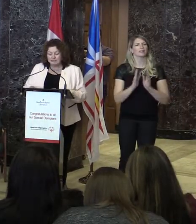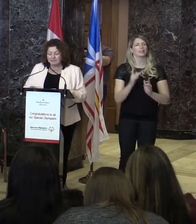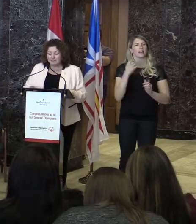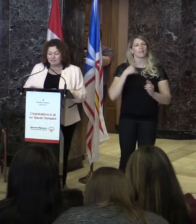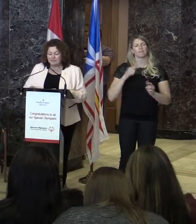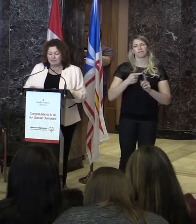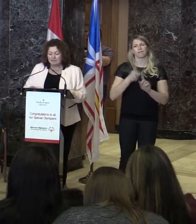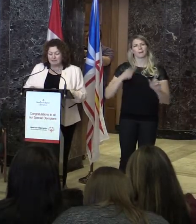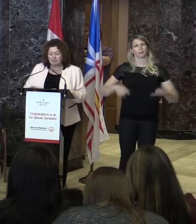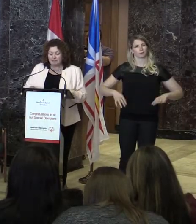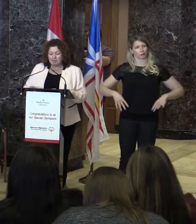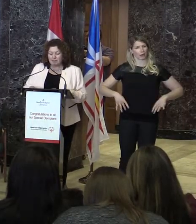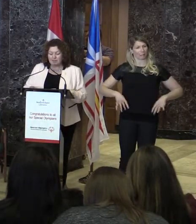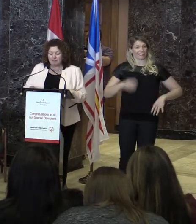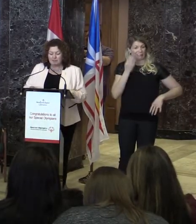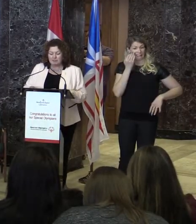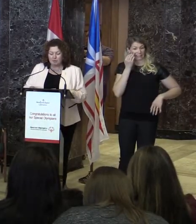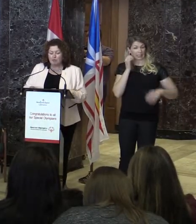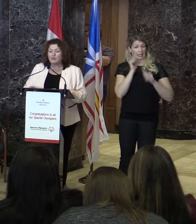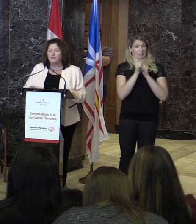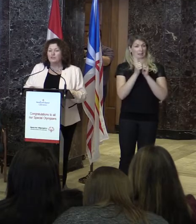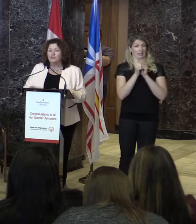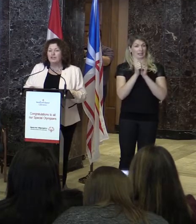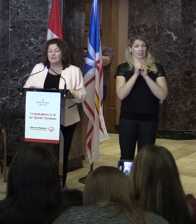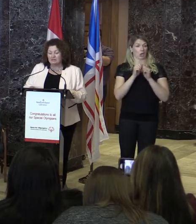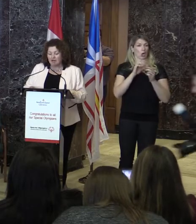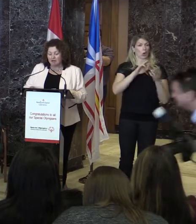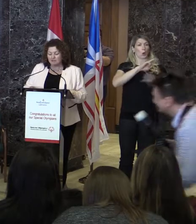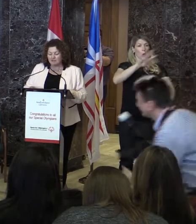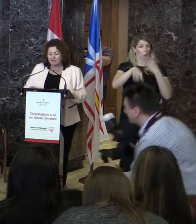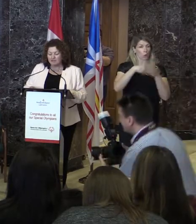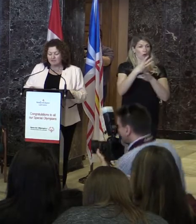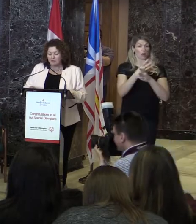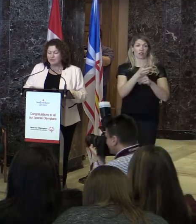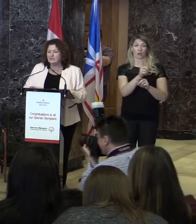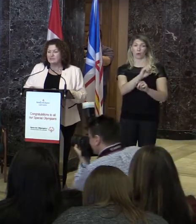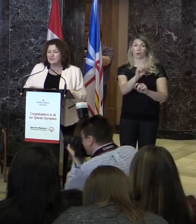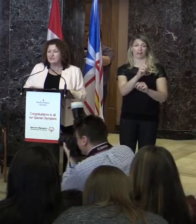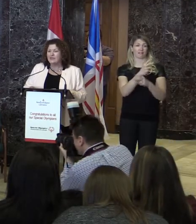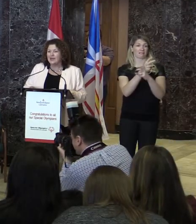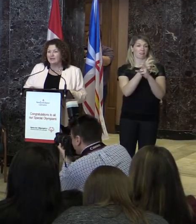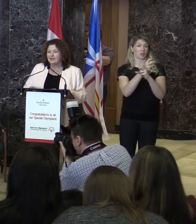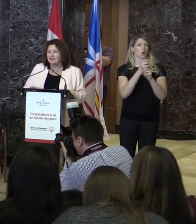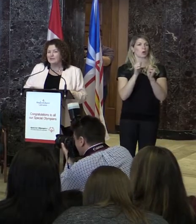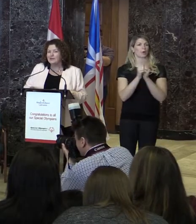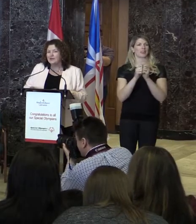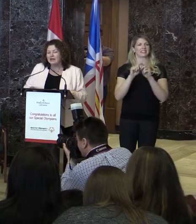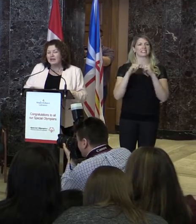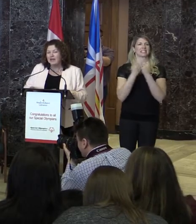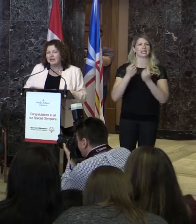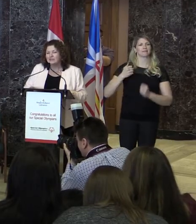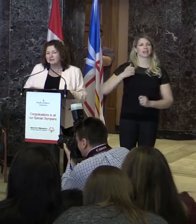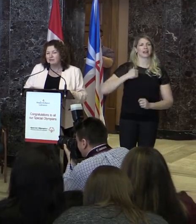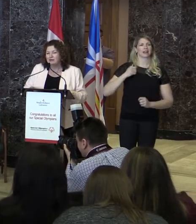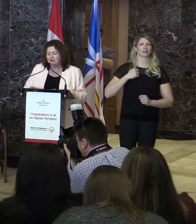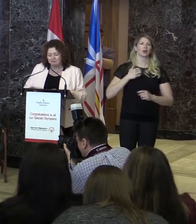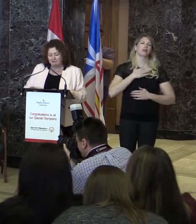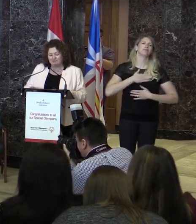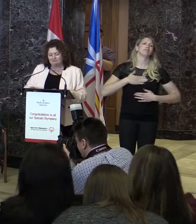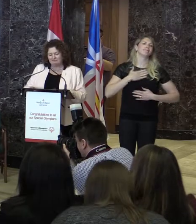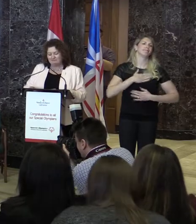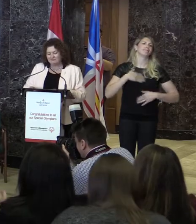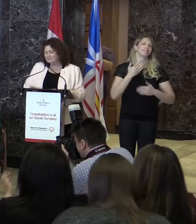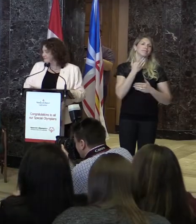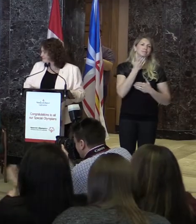recently competed at the Special Olympics World Winter Games in Austria with Team Canada. A big hand of applause.